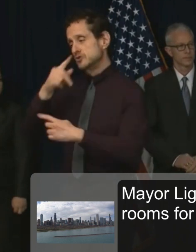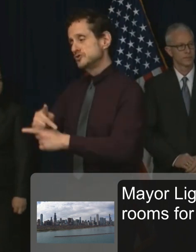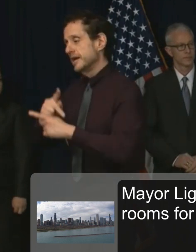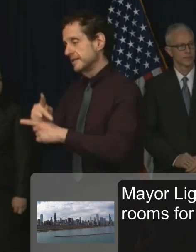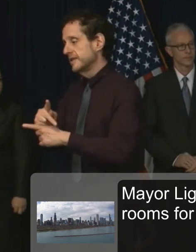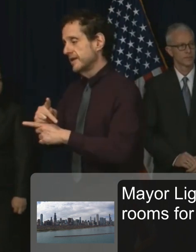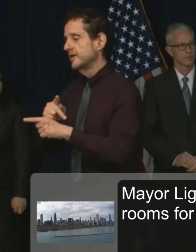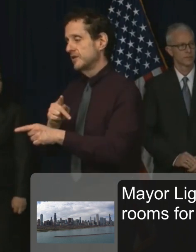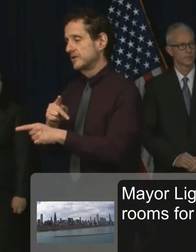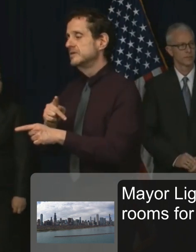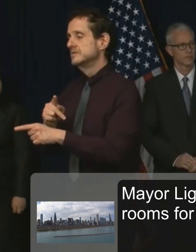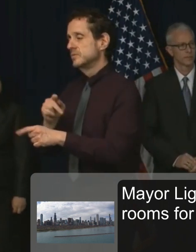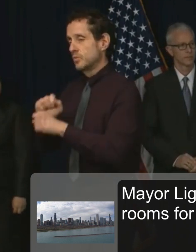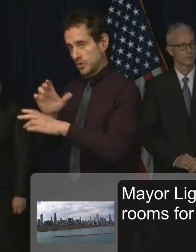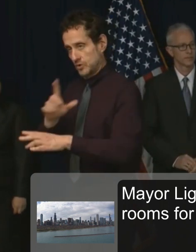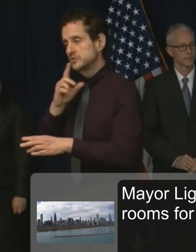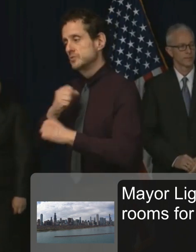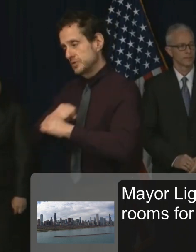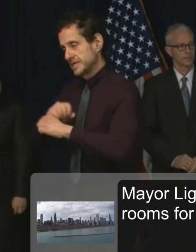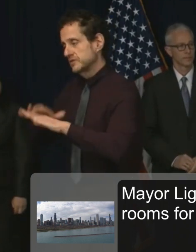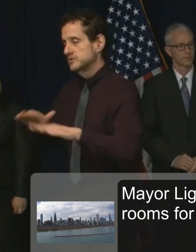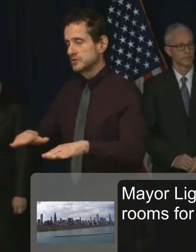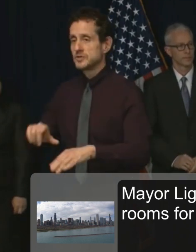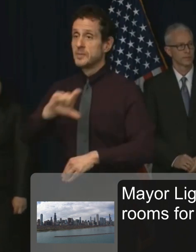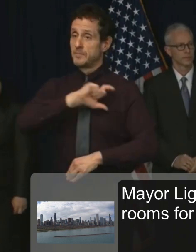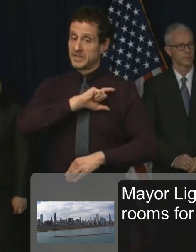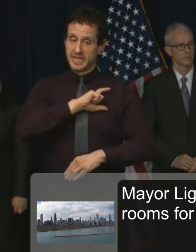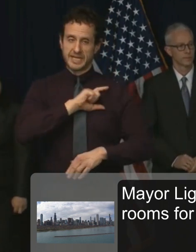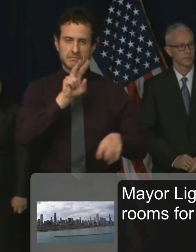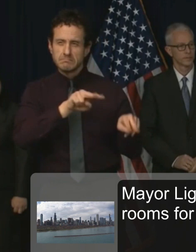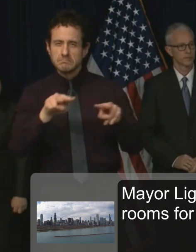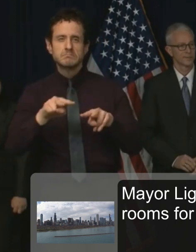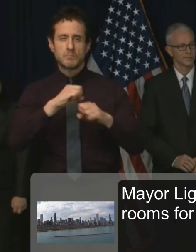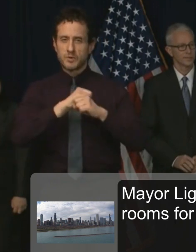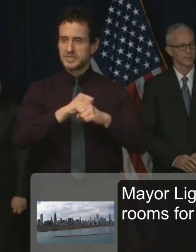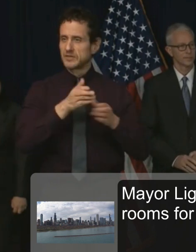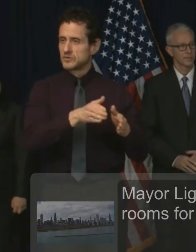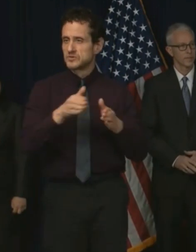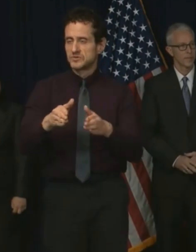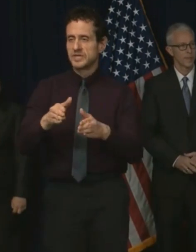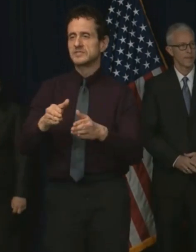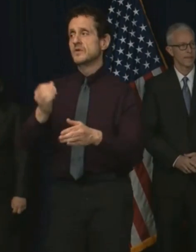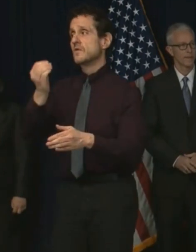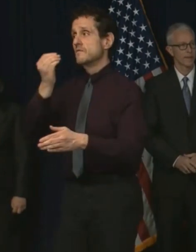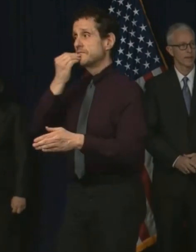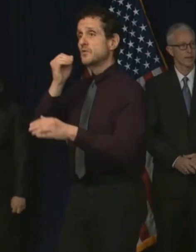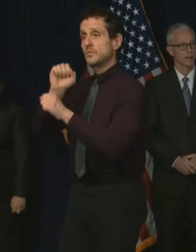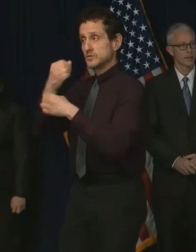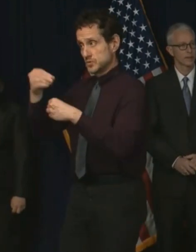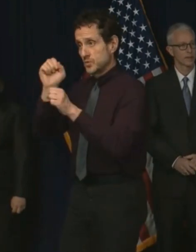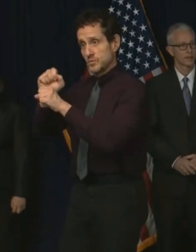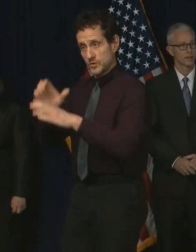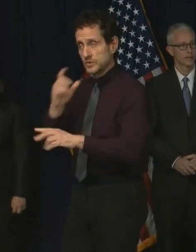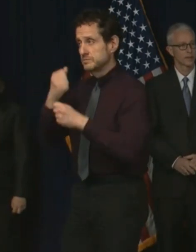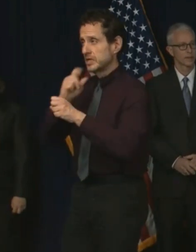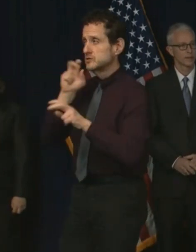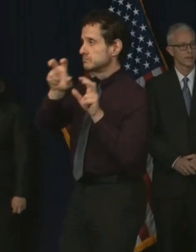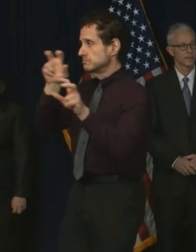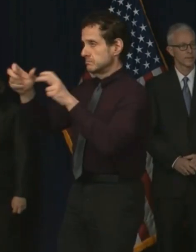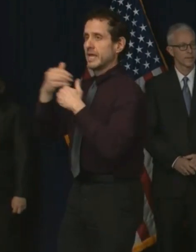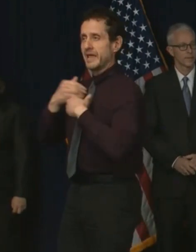police officers patrolling our streets, food producers and grocery workers making sure grocery shelves are stocked,